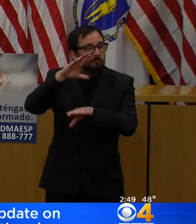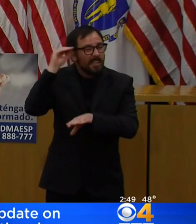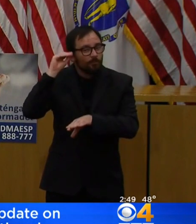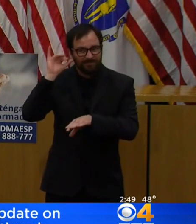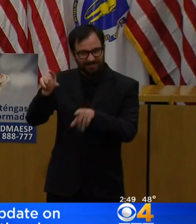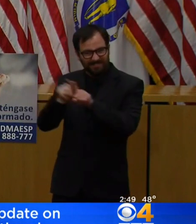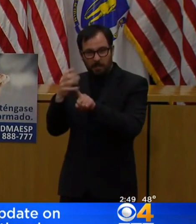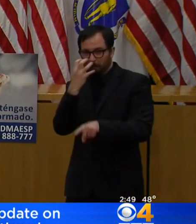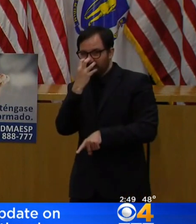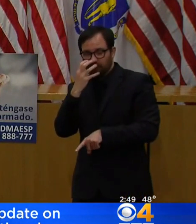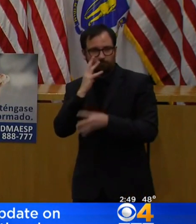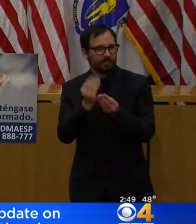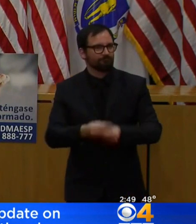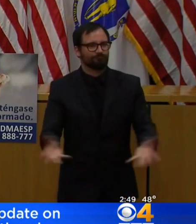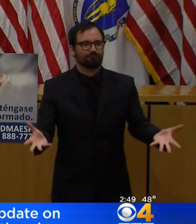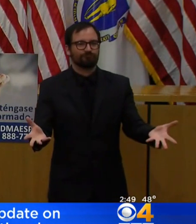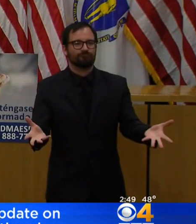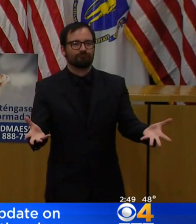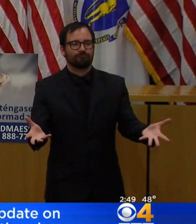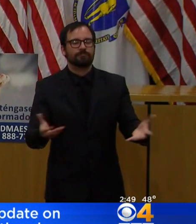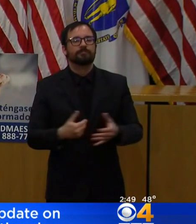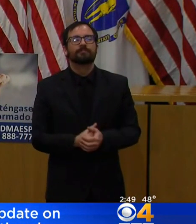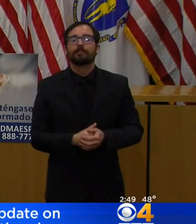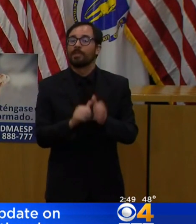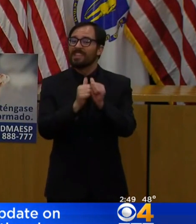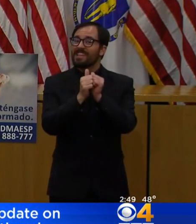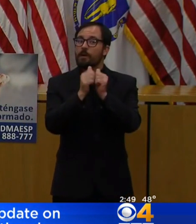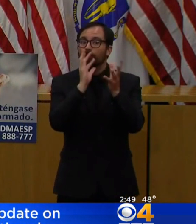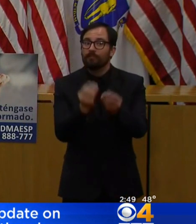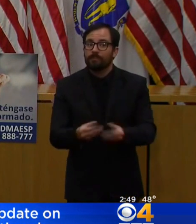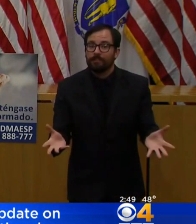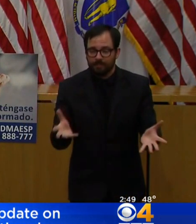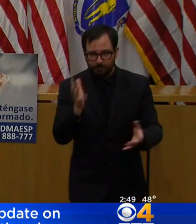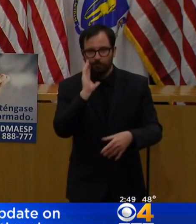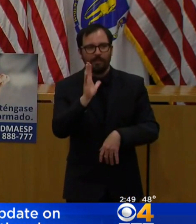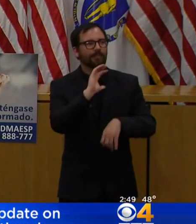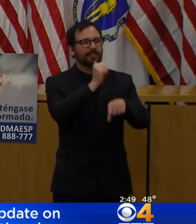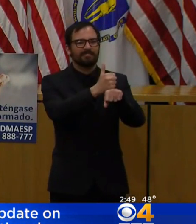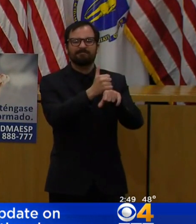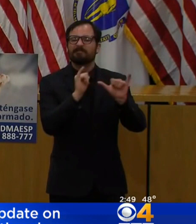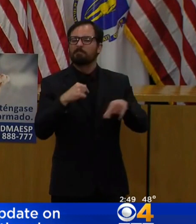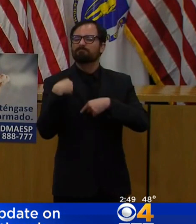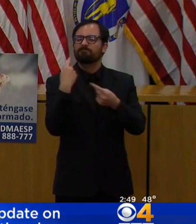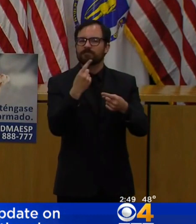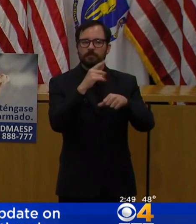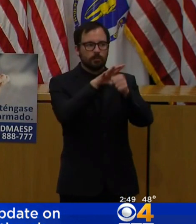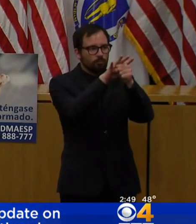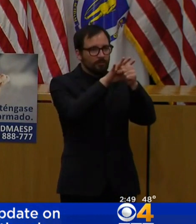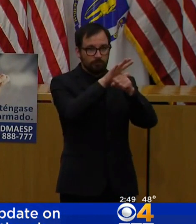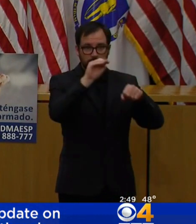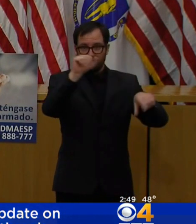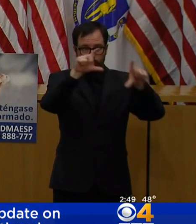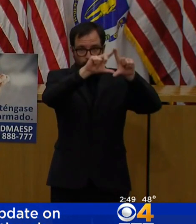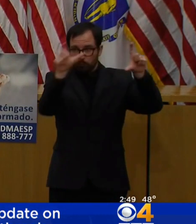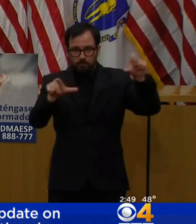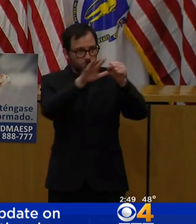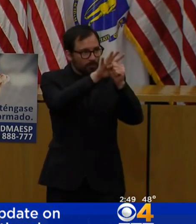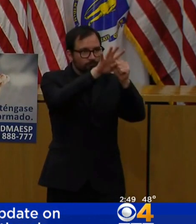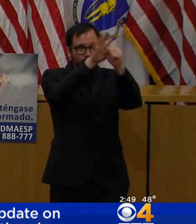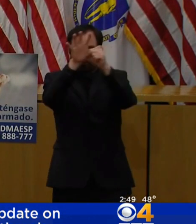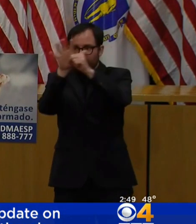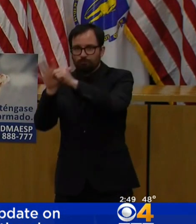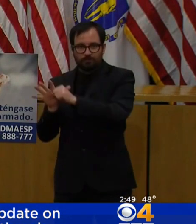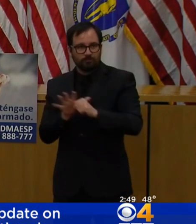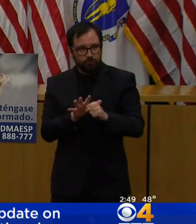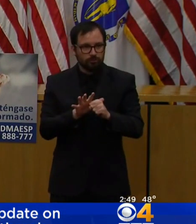supplies at their designated MEMA point of distribution. This distribution is going on as we speak, and tens of thousands of masks